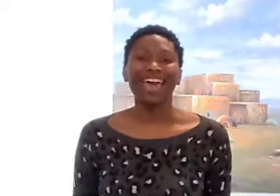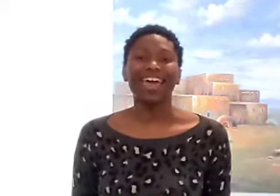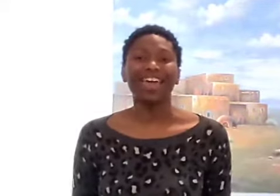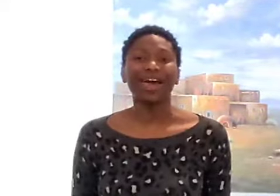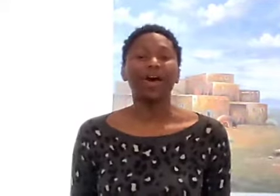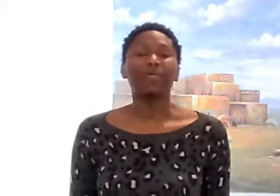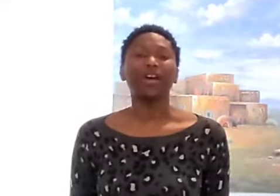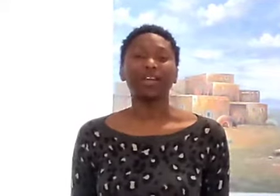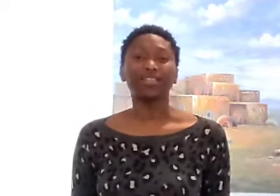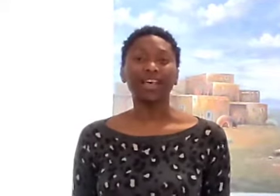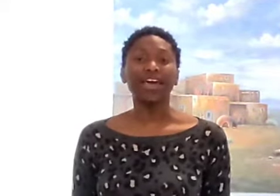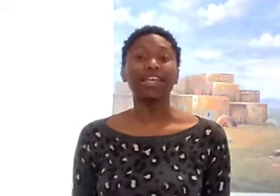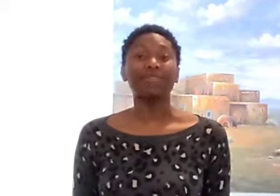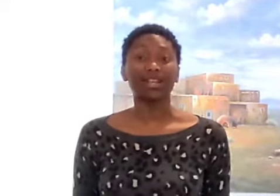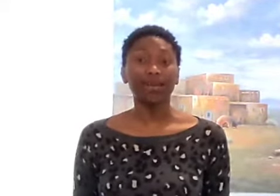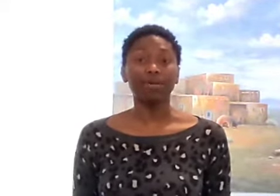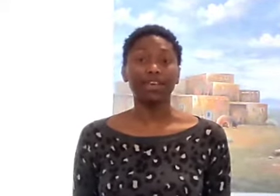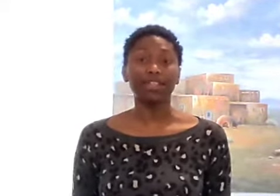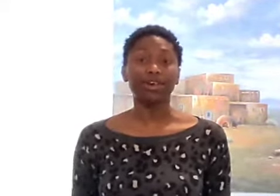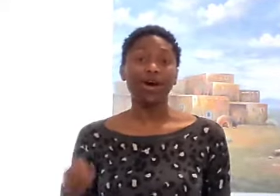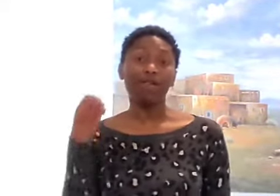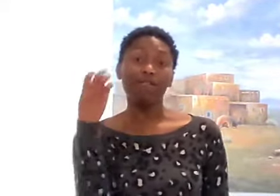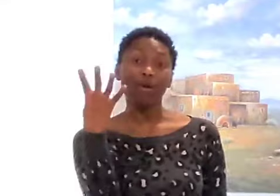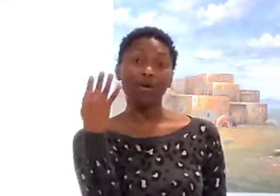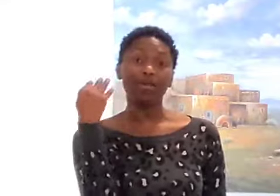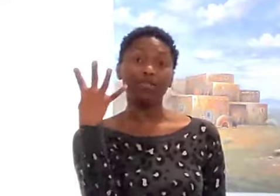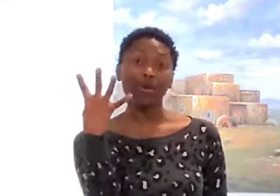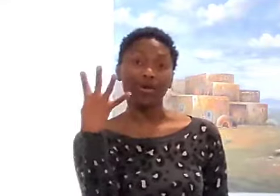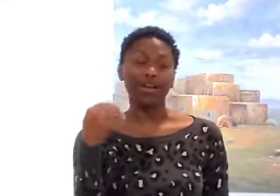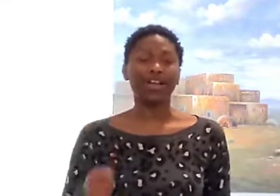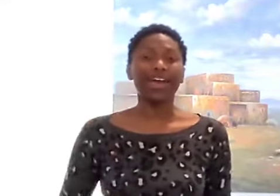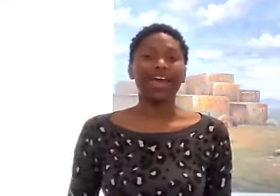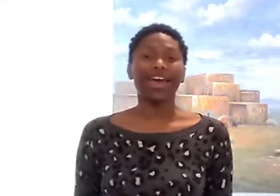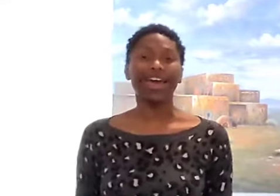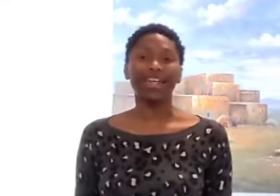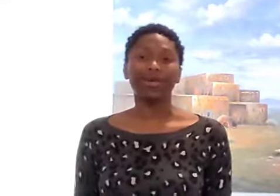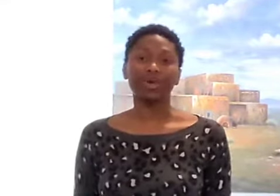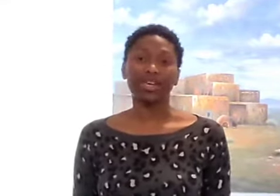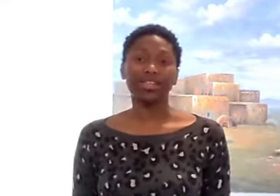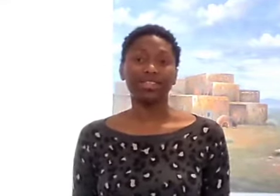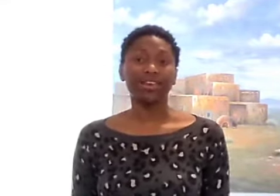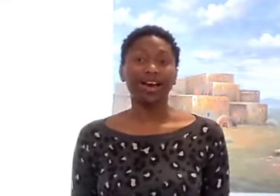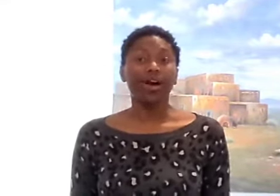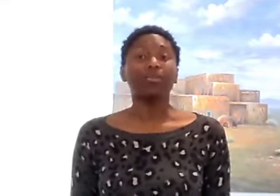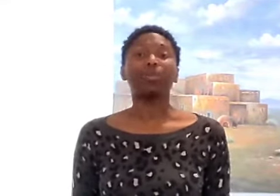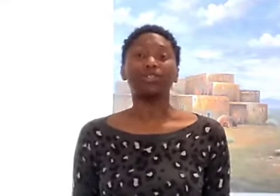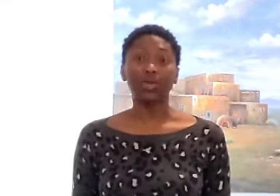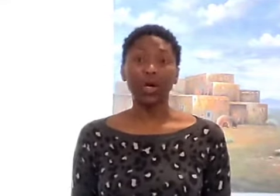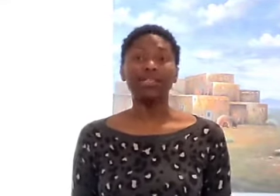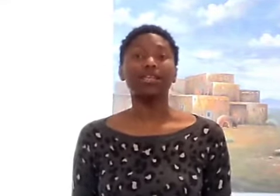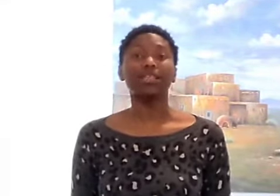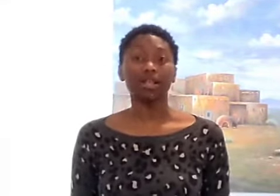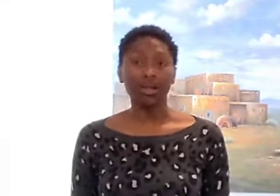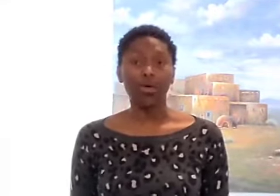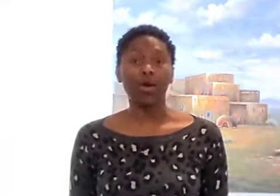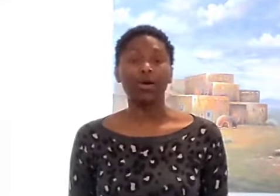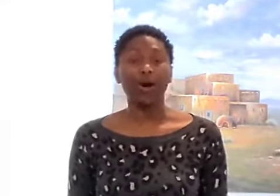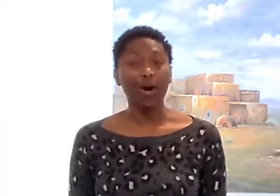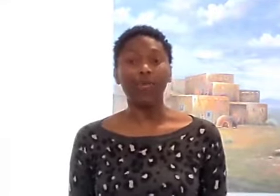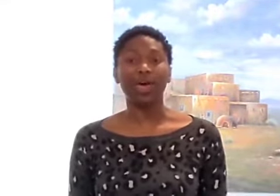we are signing philippians 4 4 and it reads rejoice in the Lord always